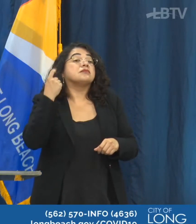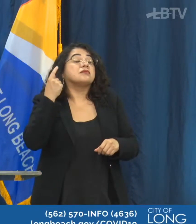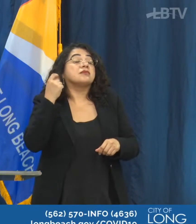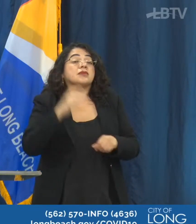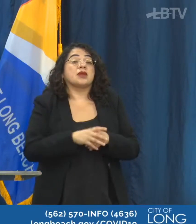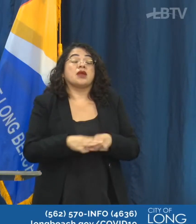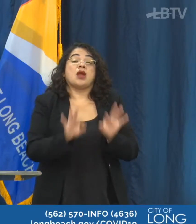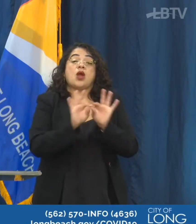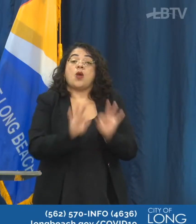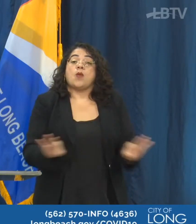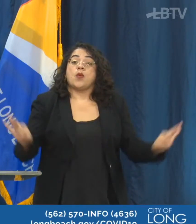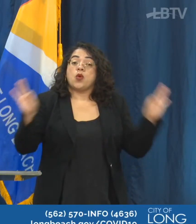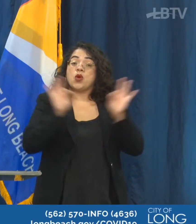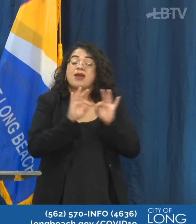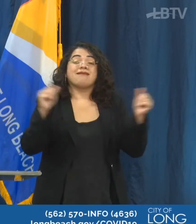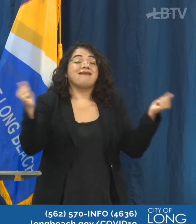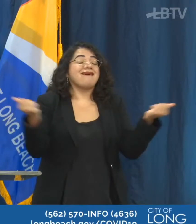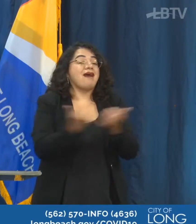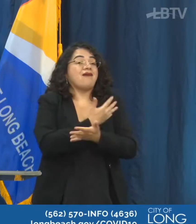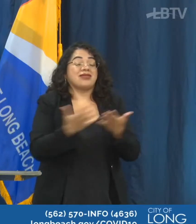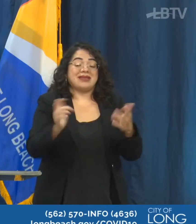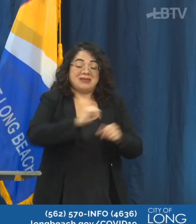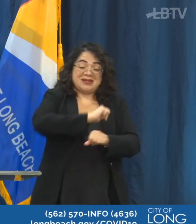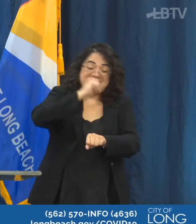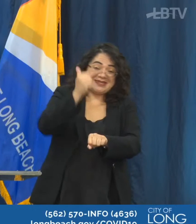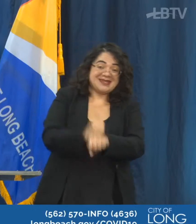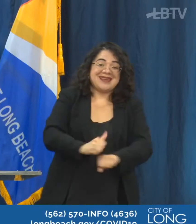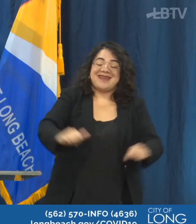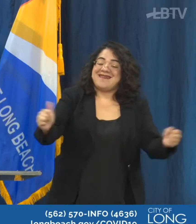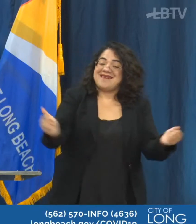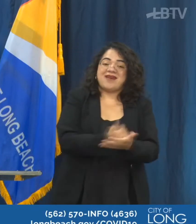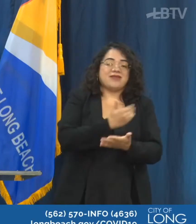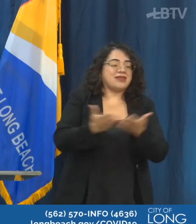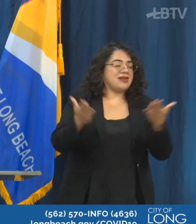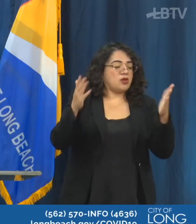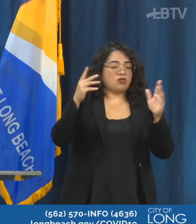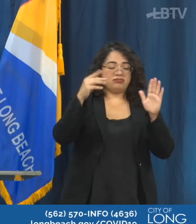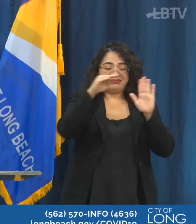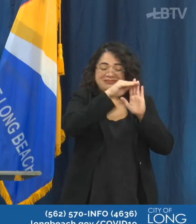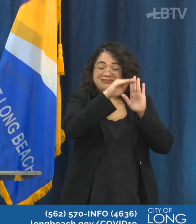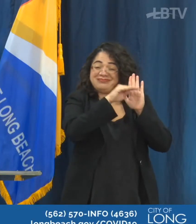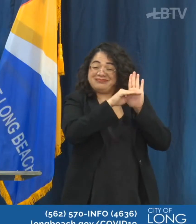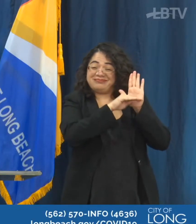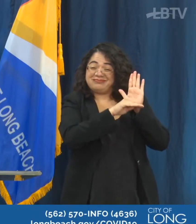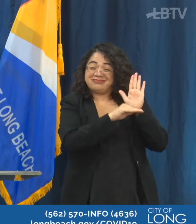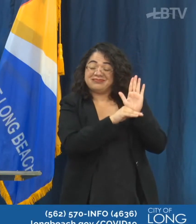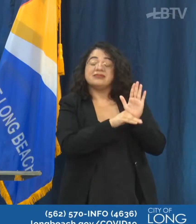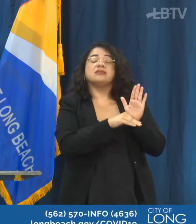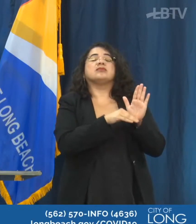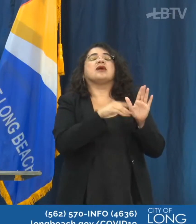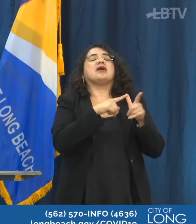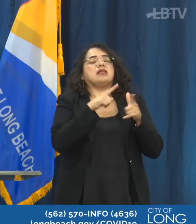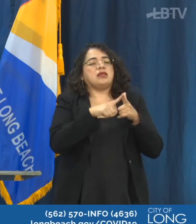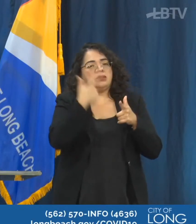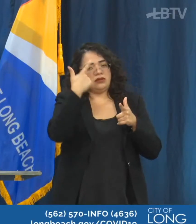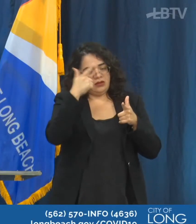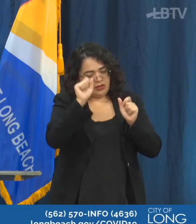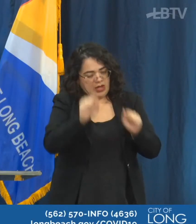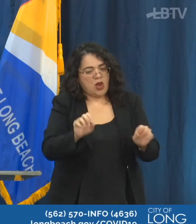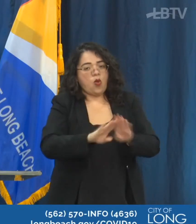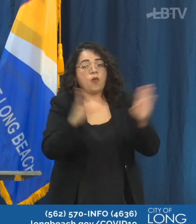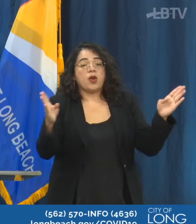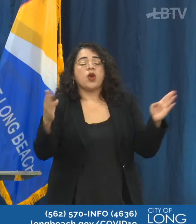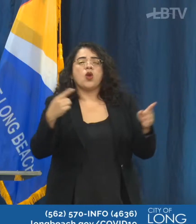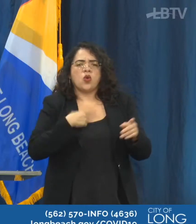we really want to make sure that people have everything in place before they open the doors. To facilitate that, we will be looking at offering free face shields.